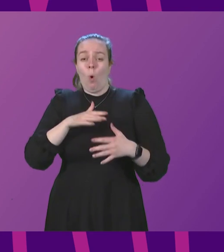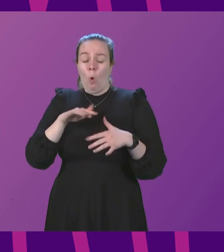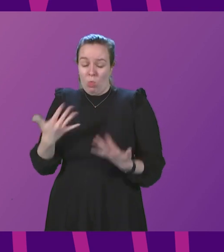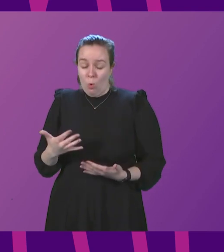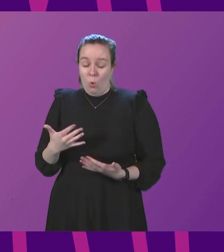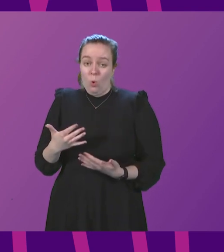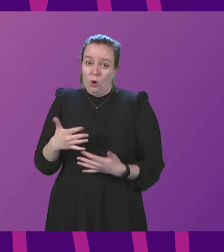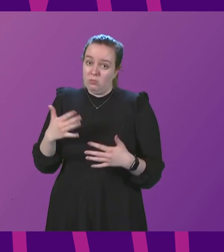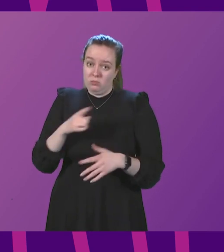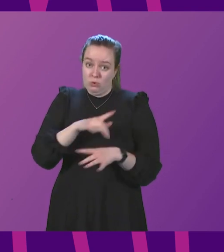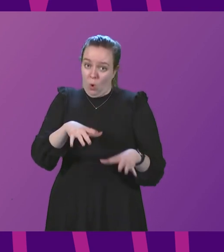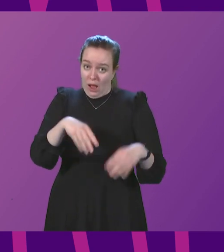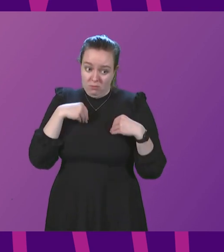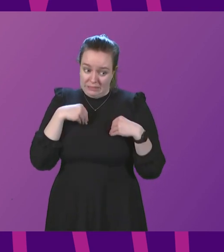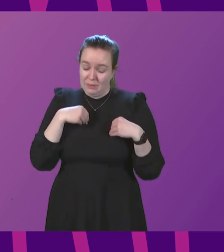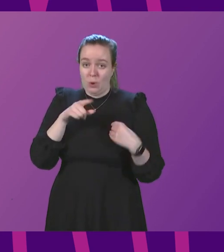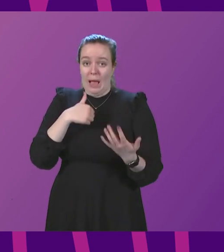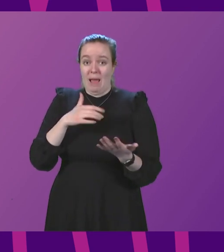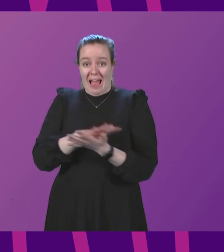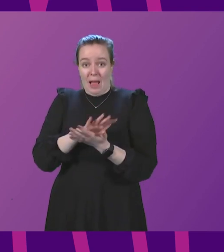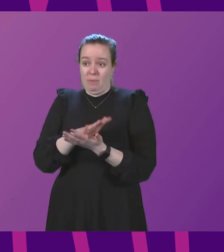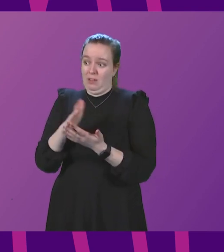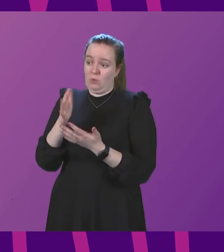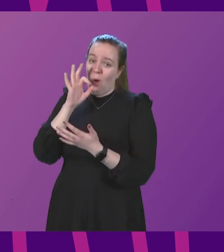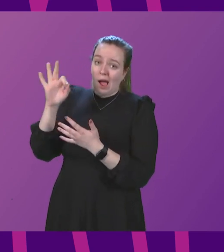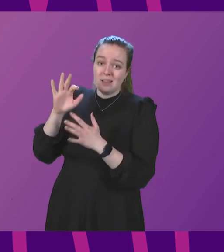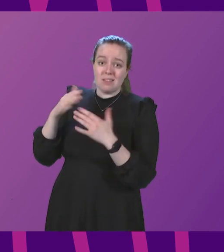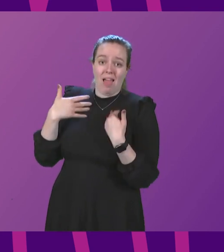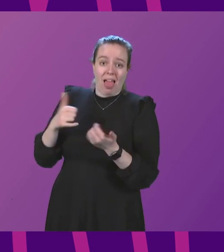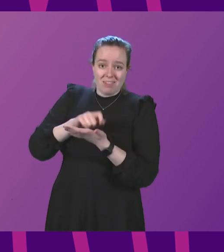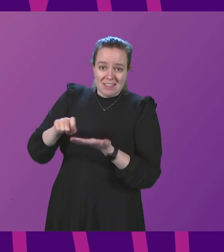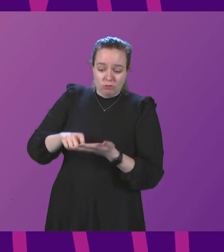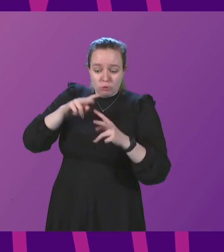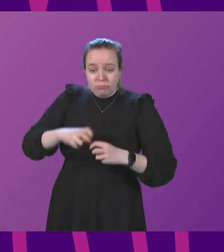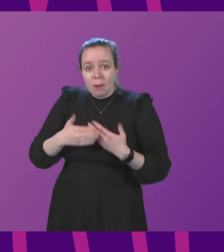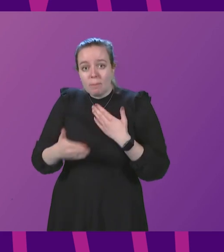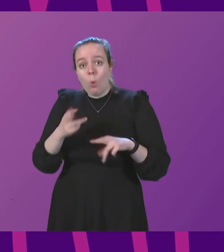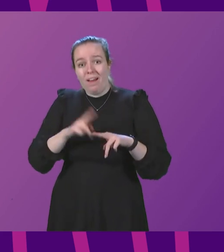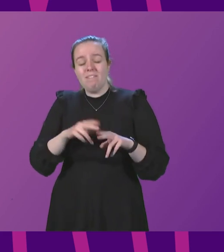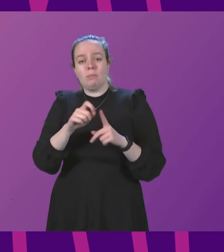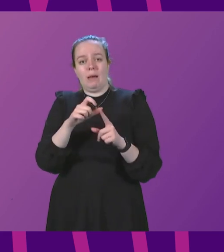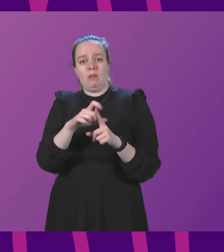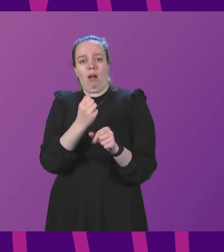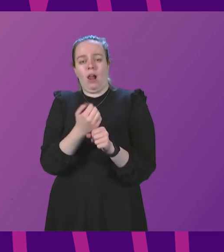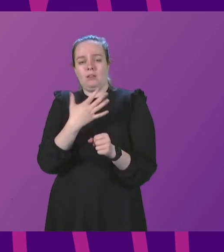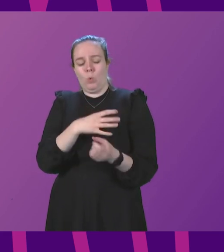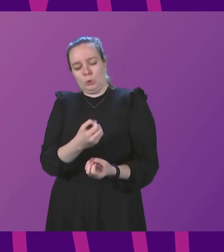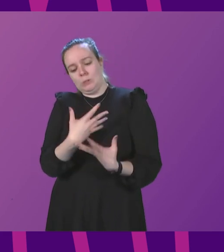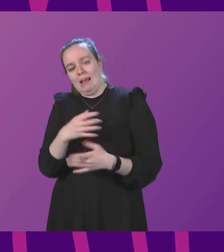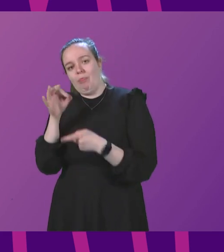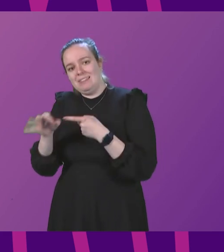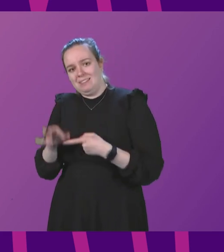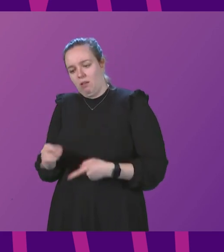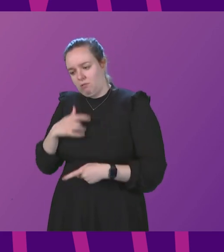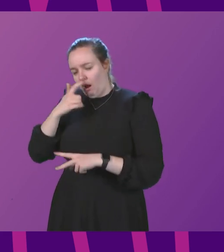of course sound unacceptable I'd be happy to look into that in more detail if Pam Duncan Glancy wants to send me the details